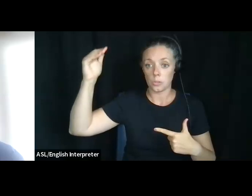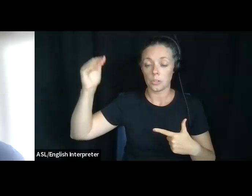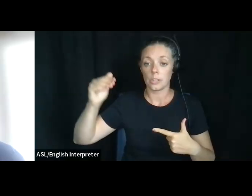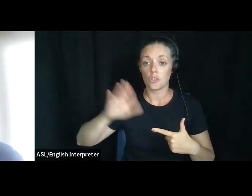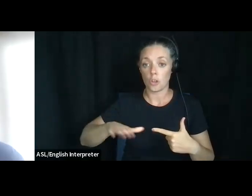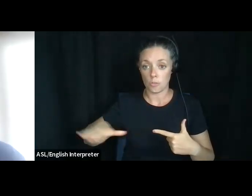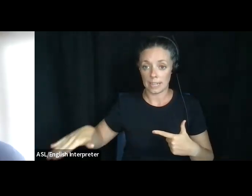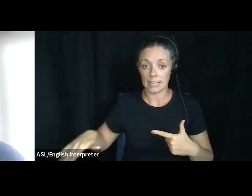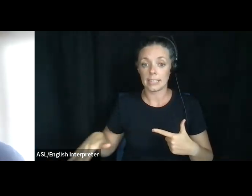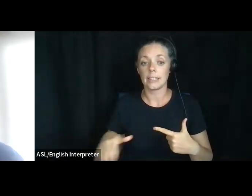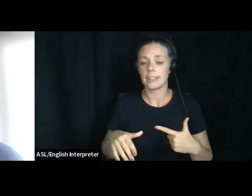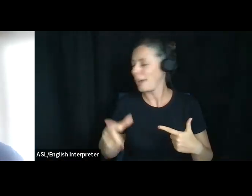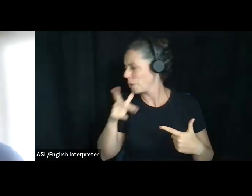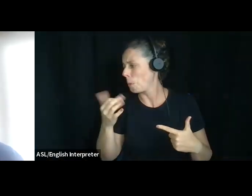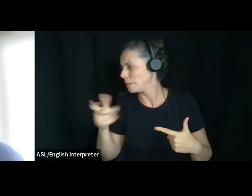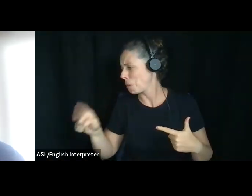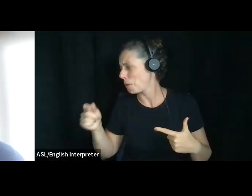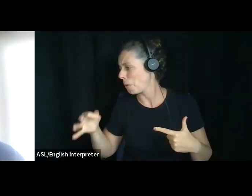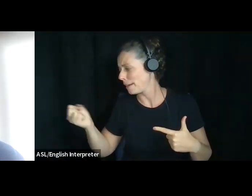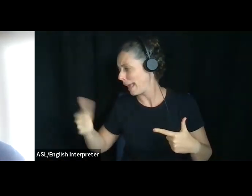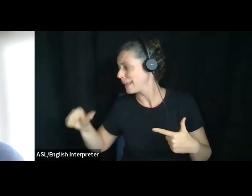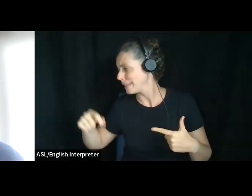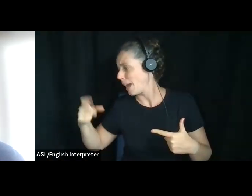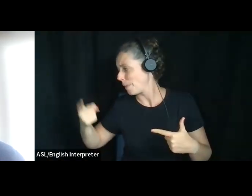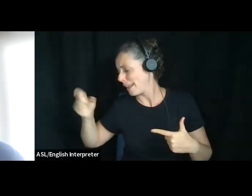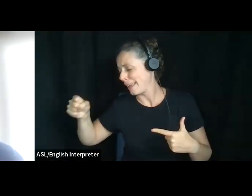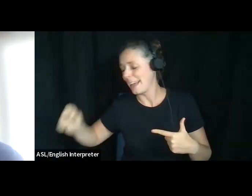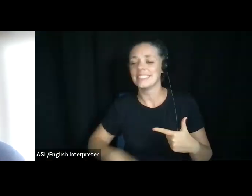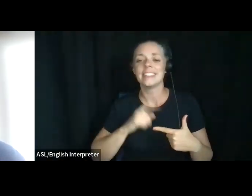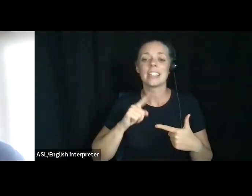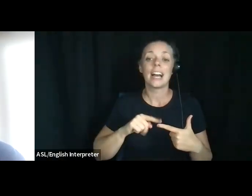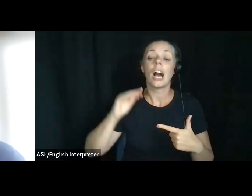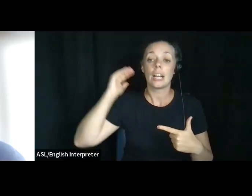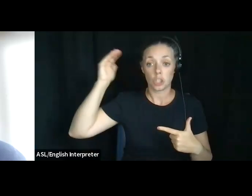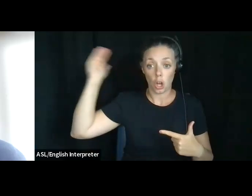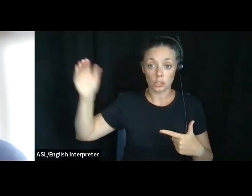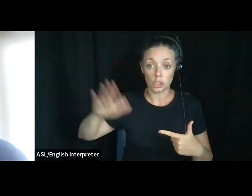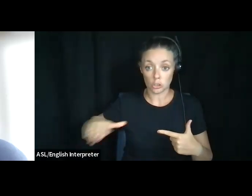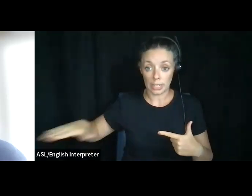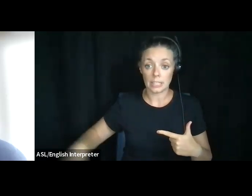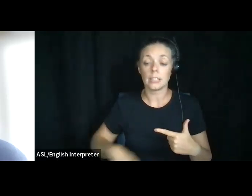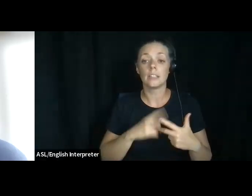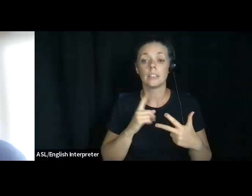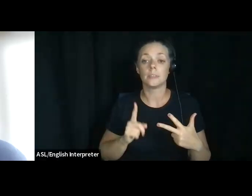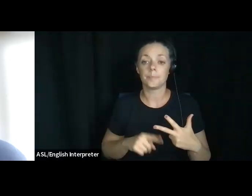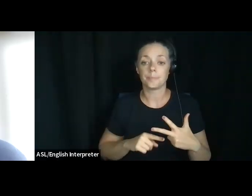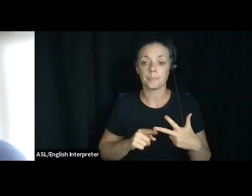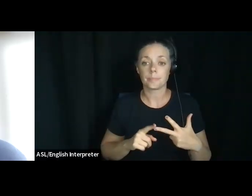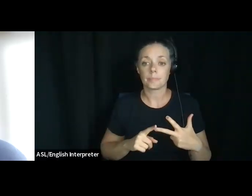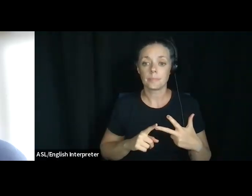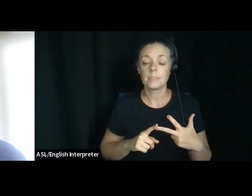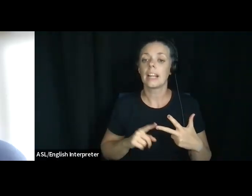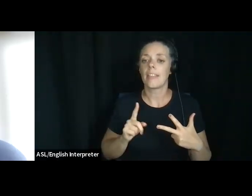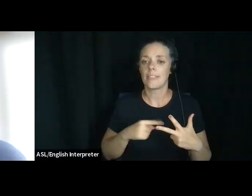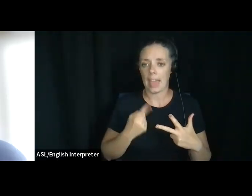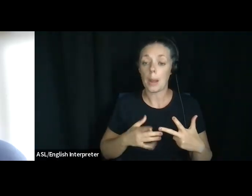who wants to be in court anytime, right? Um, first it's my spouse, then it's my adult children. Um, then it goes to my